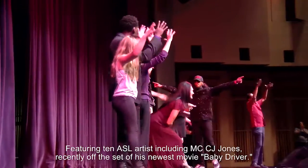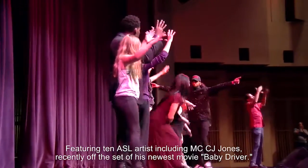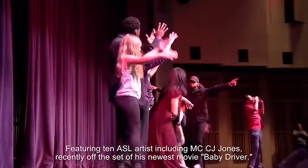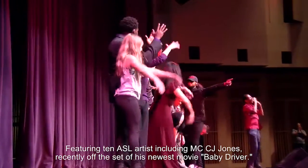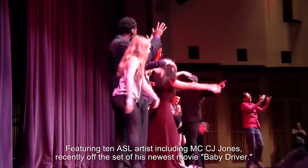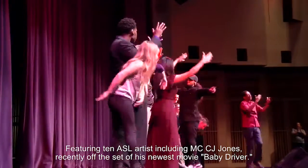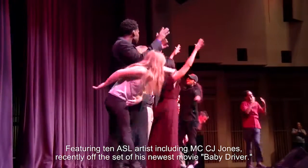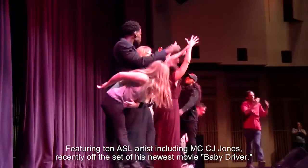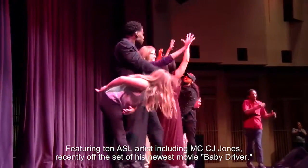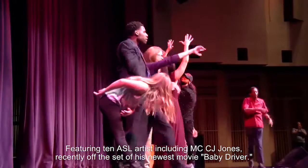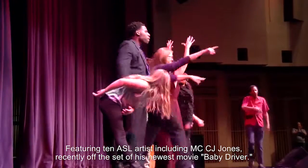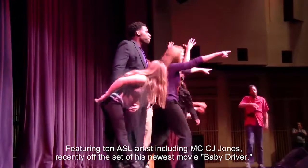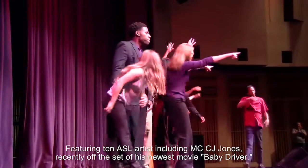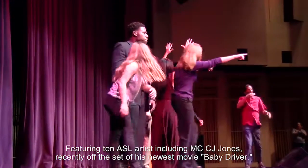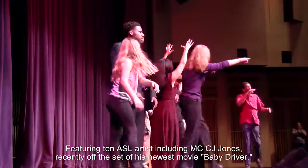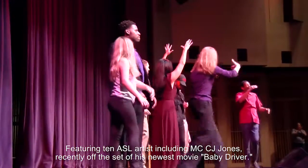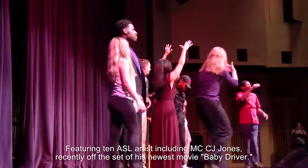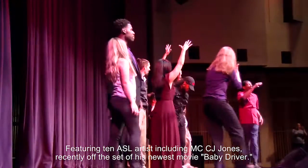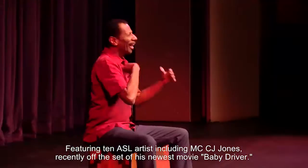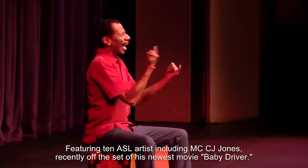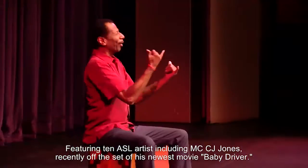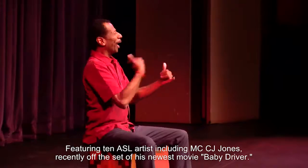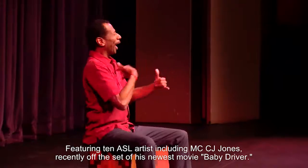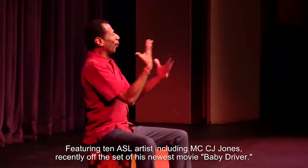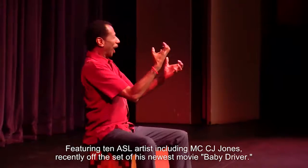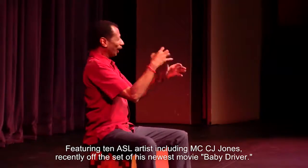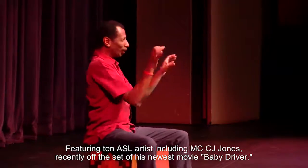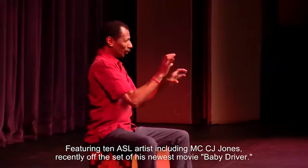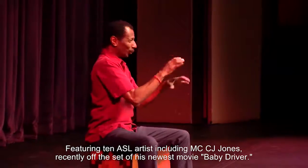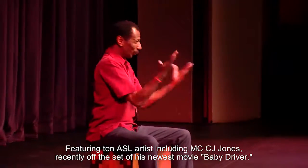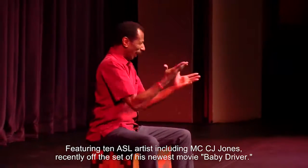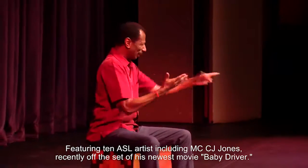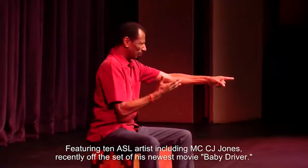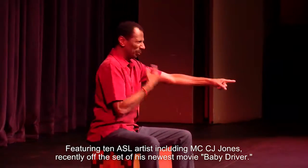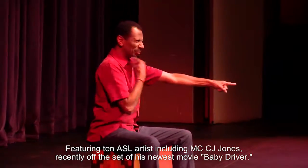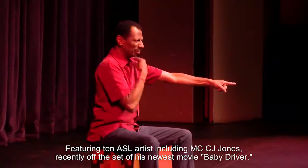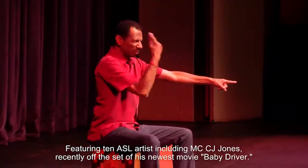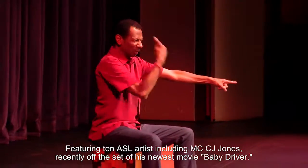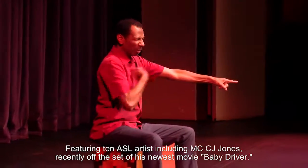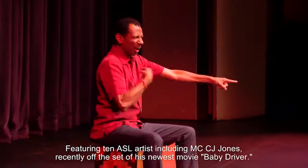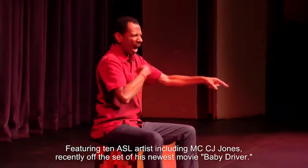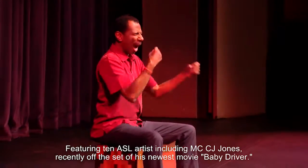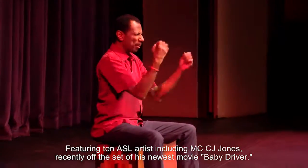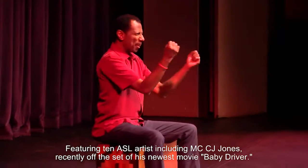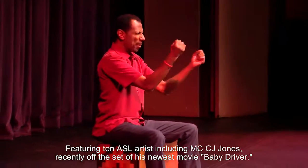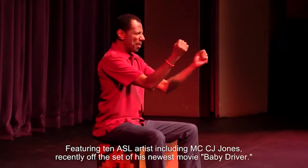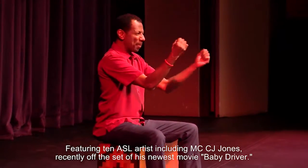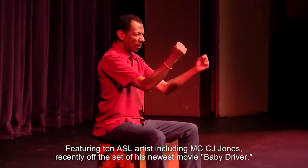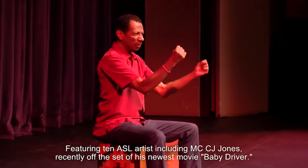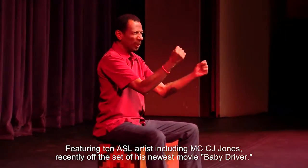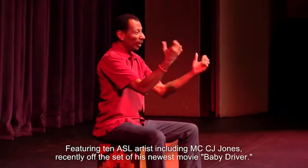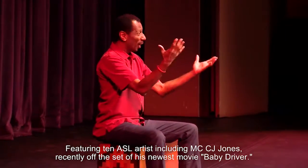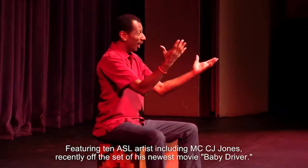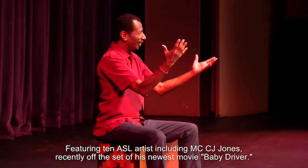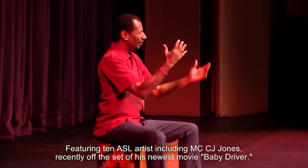featuring 10 ASL artists including MC CJ Jones, recently off the set of his newest movie, Baby Driver.